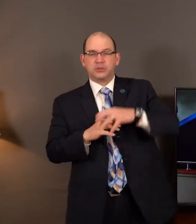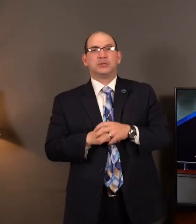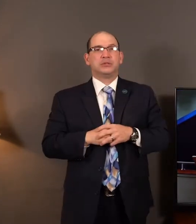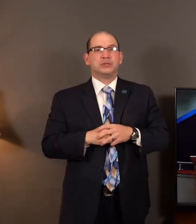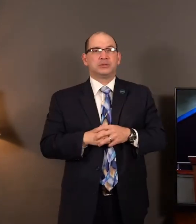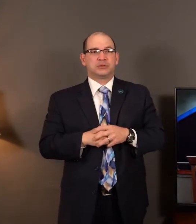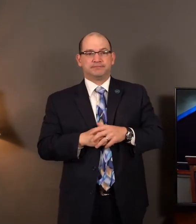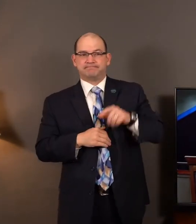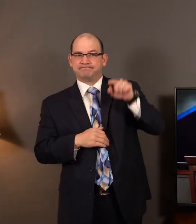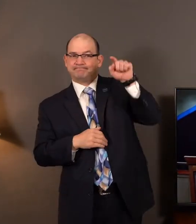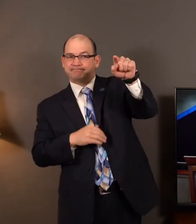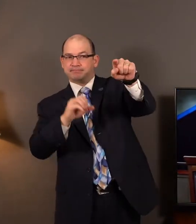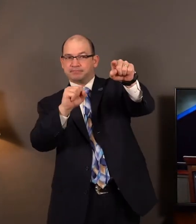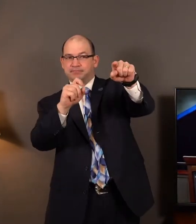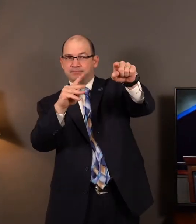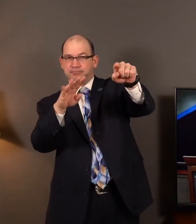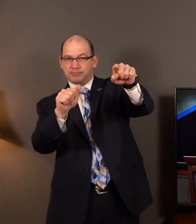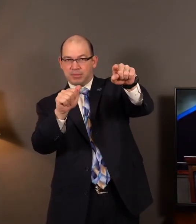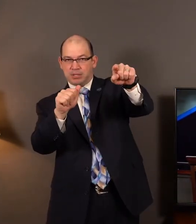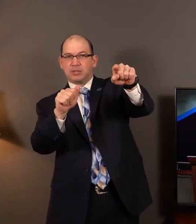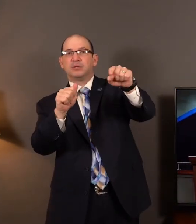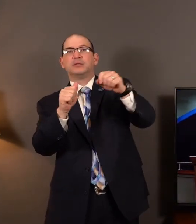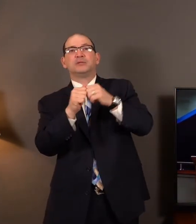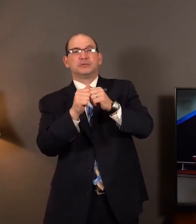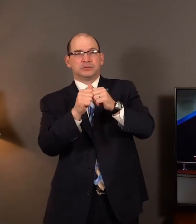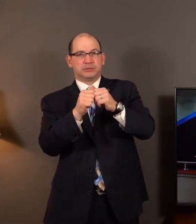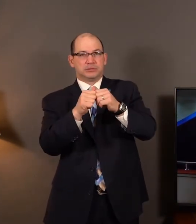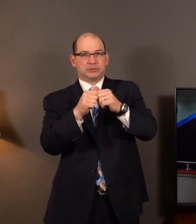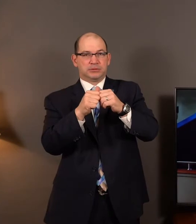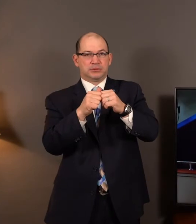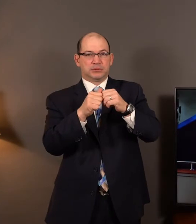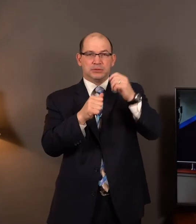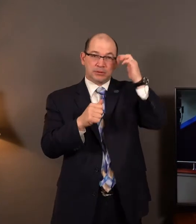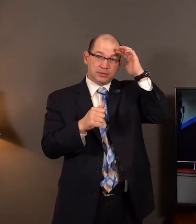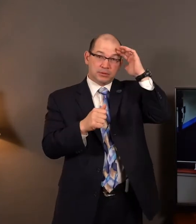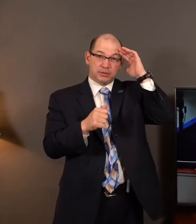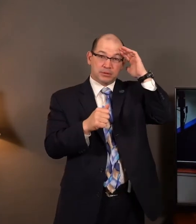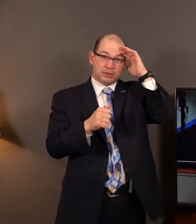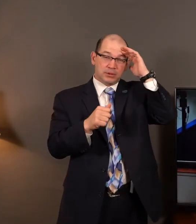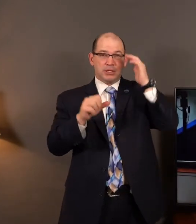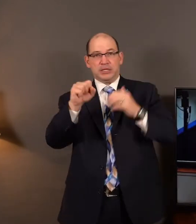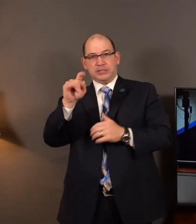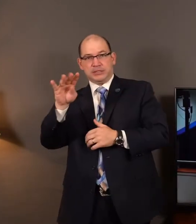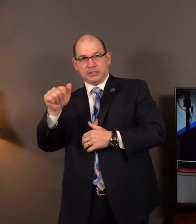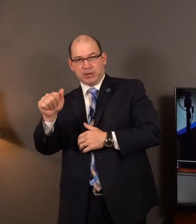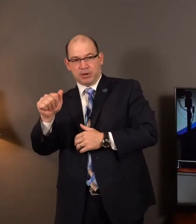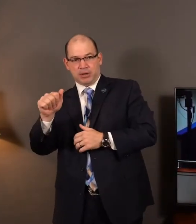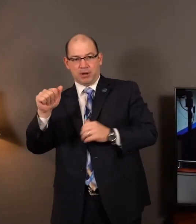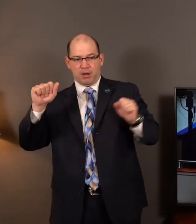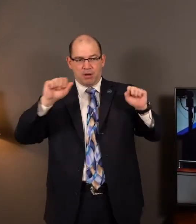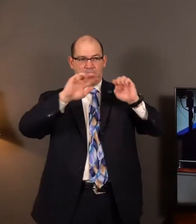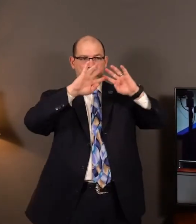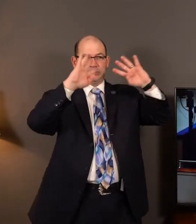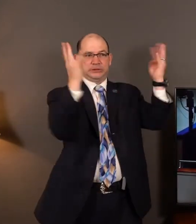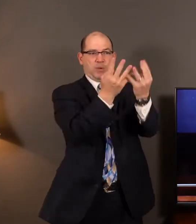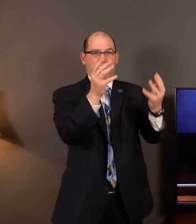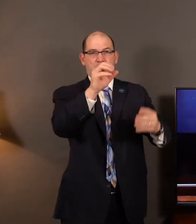Samaria, had sent down their army and they had sieged the city of Samaria. Now, Ben-Hadad